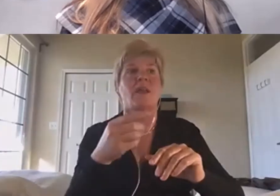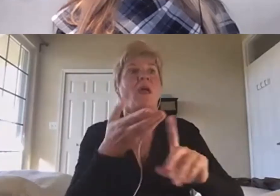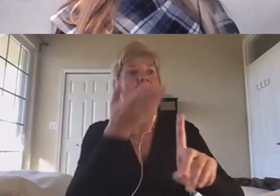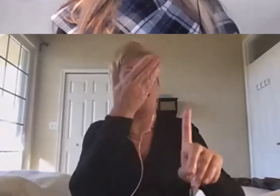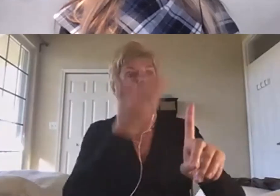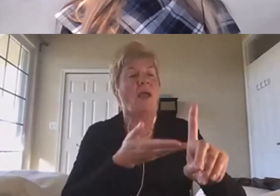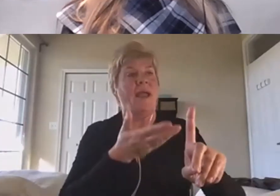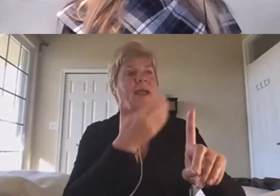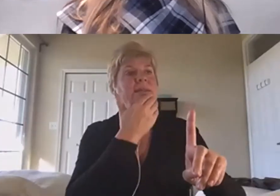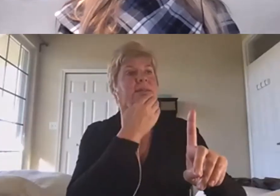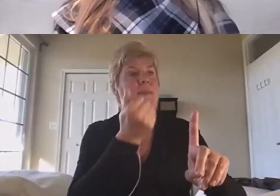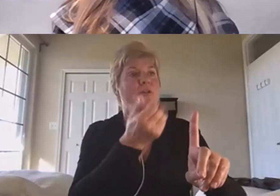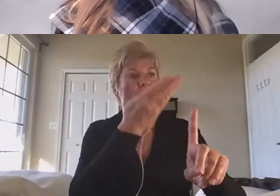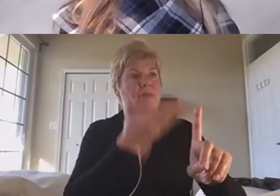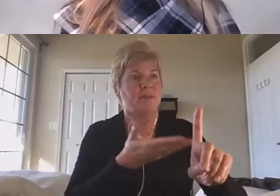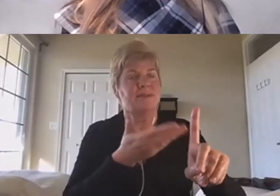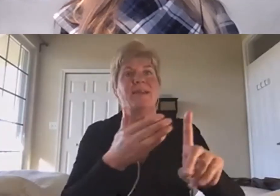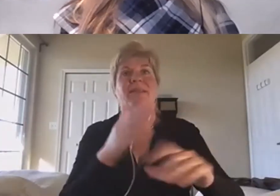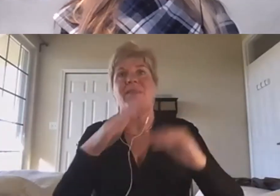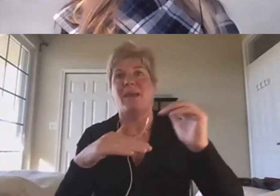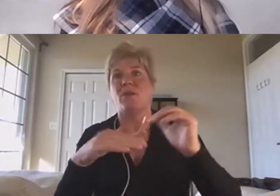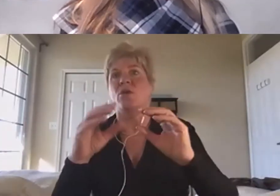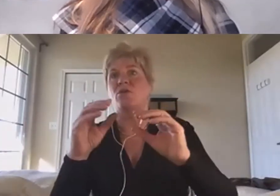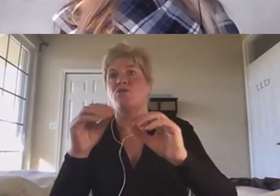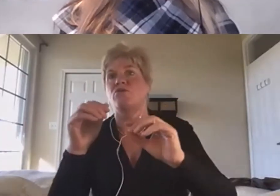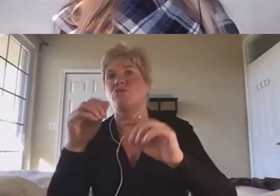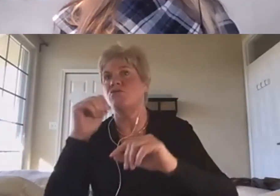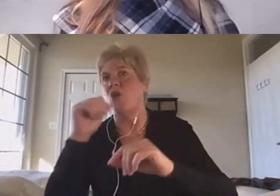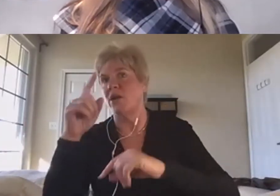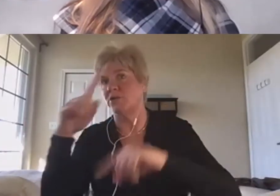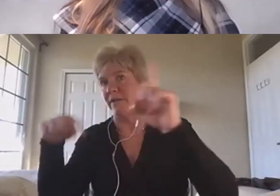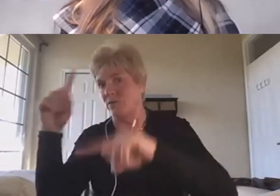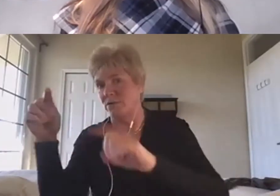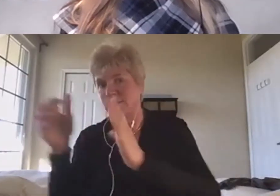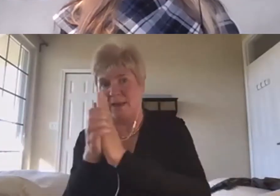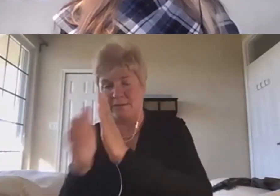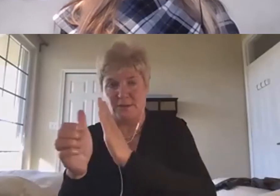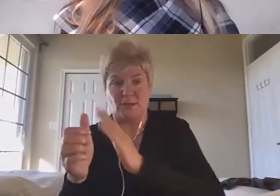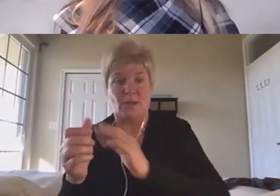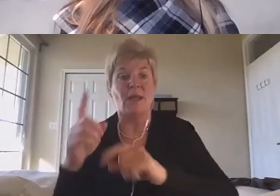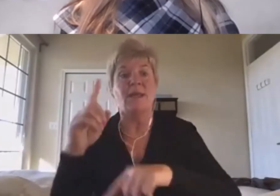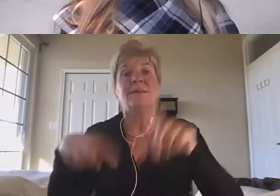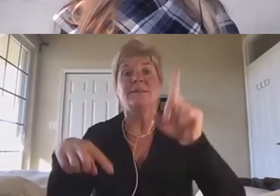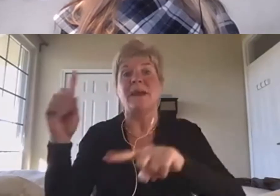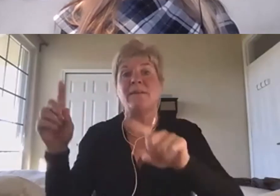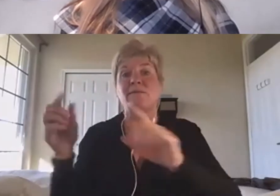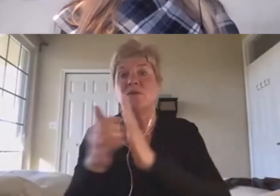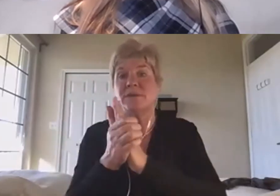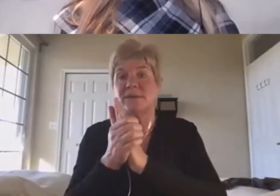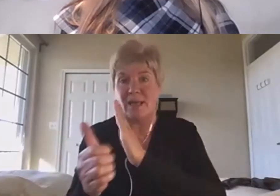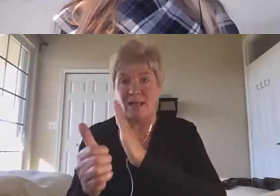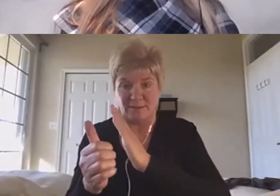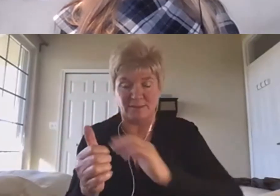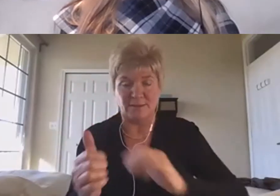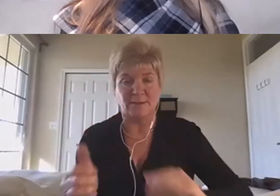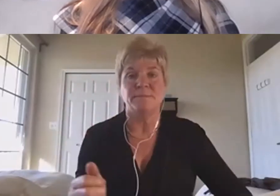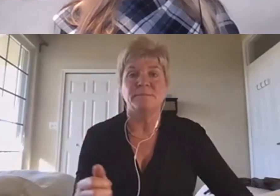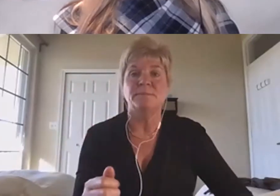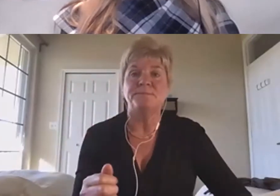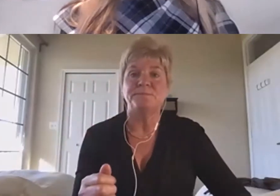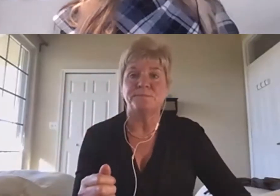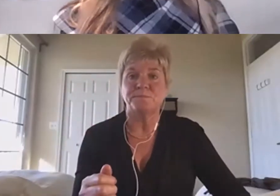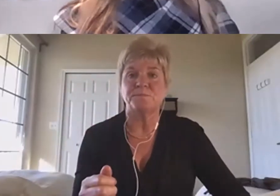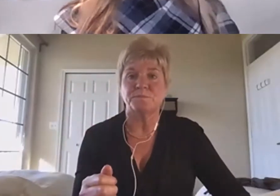best talent. The best talent isn't a model, right? It's got